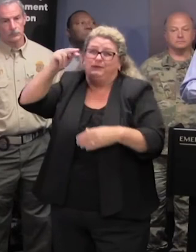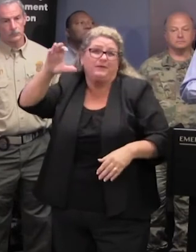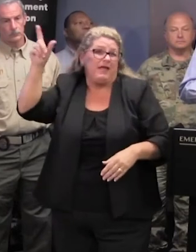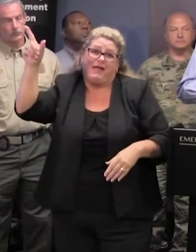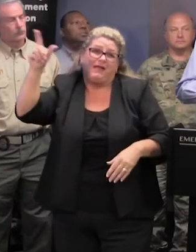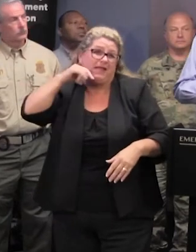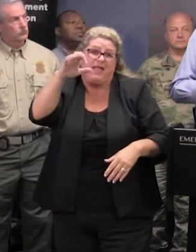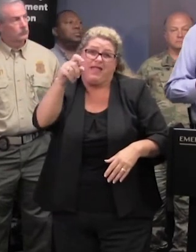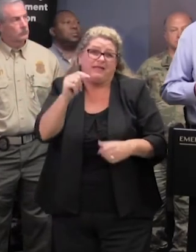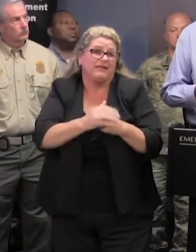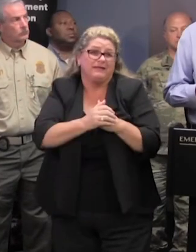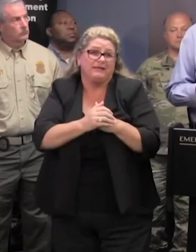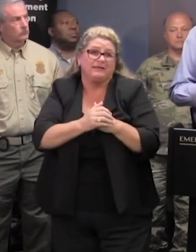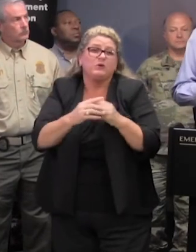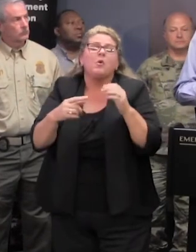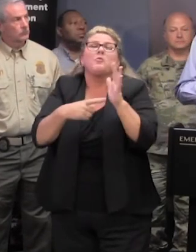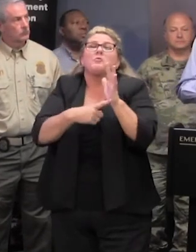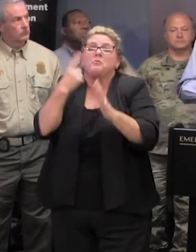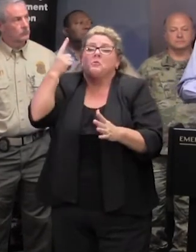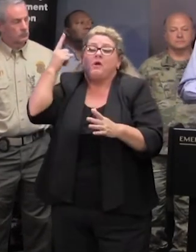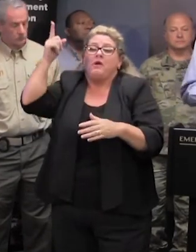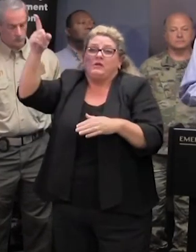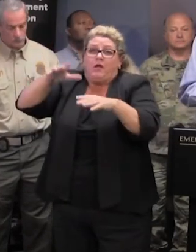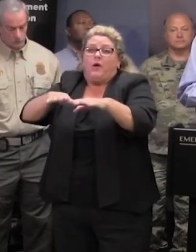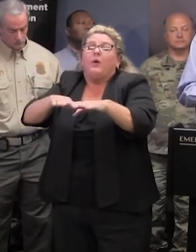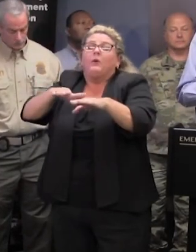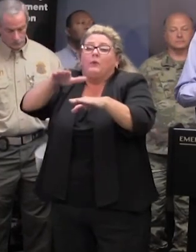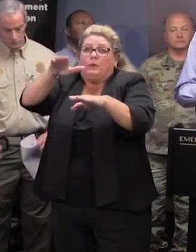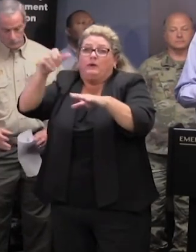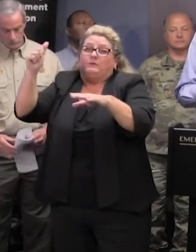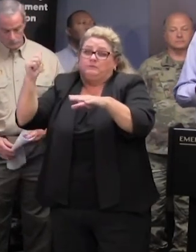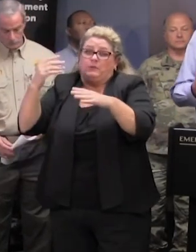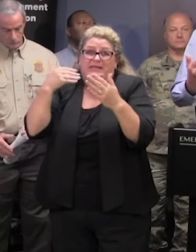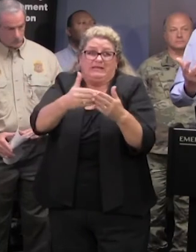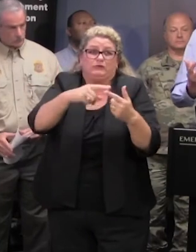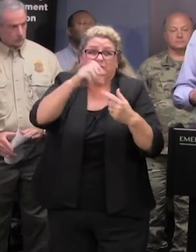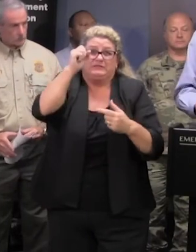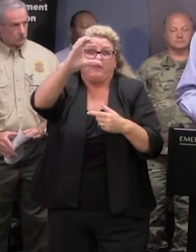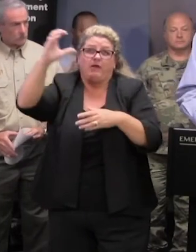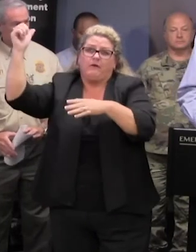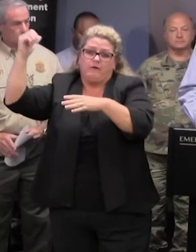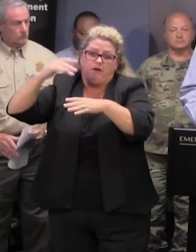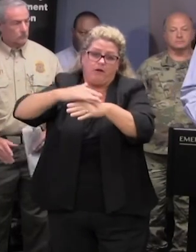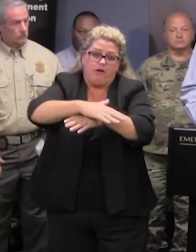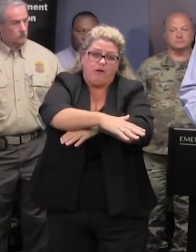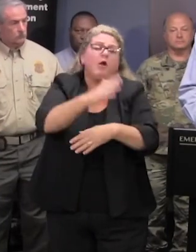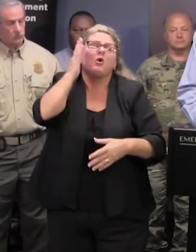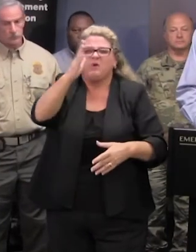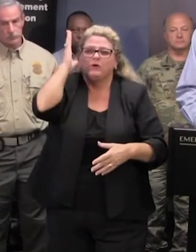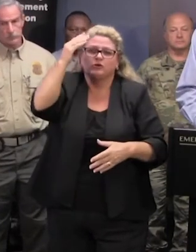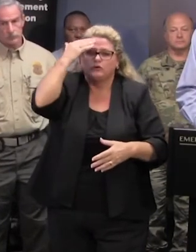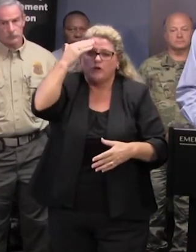carolina especially as it gets close to the south carolina border we'll have a lot better information in a day or so will it be a matter of